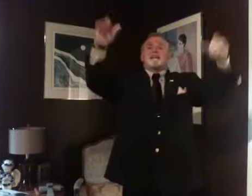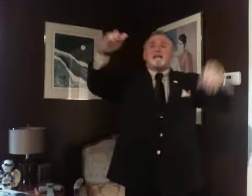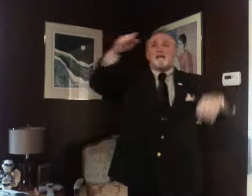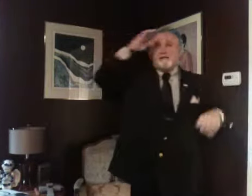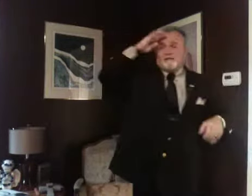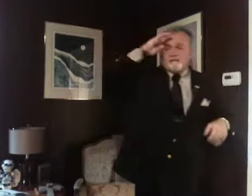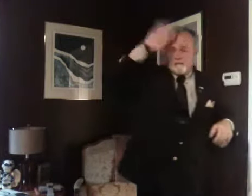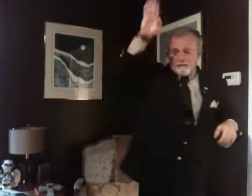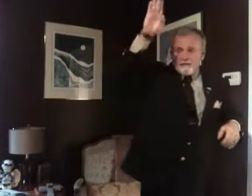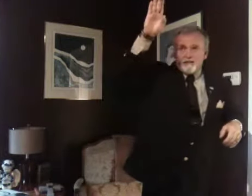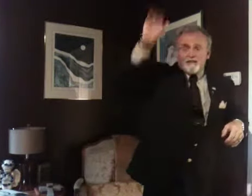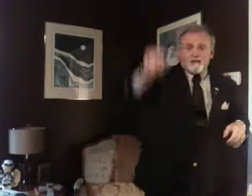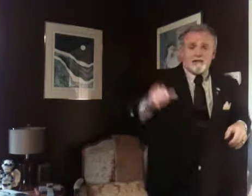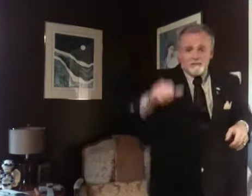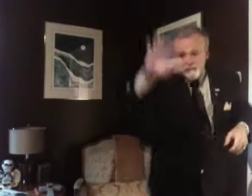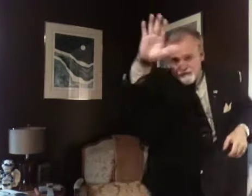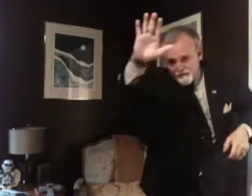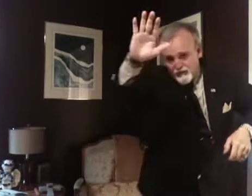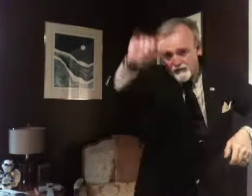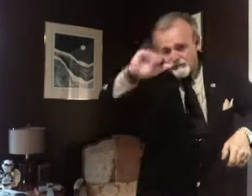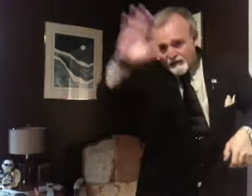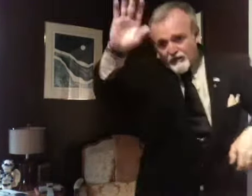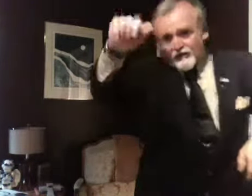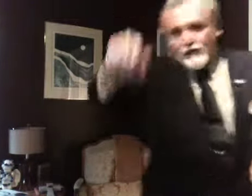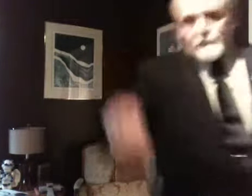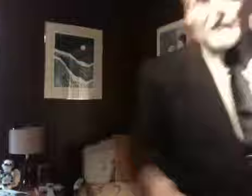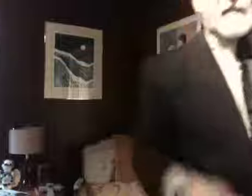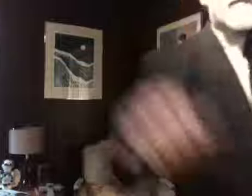thank you. Thank you, God. Love y'all. Take care. God bless.